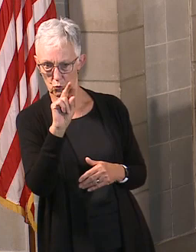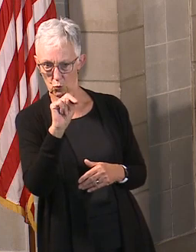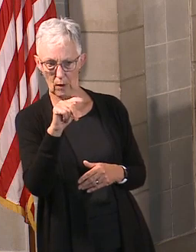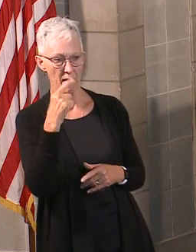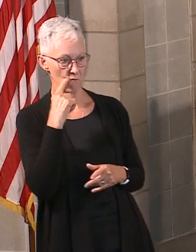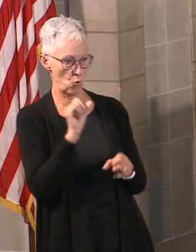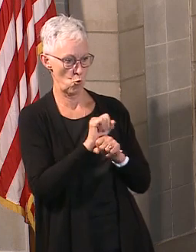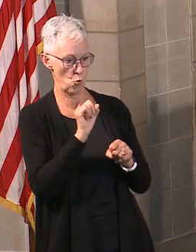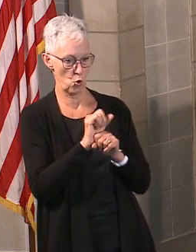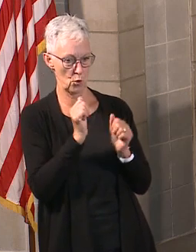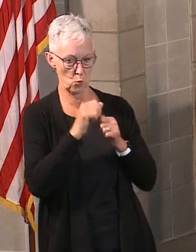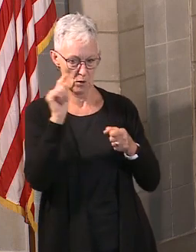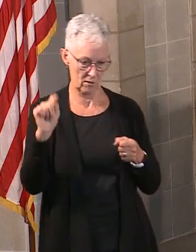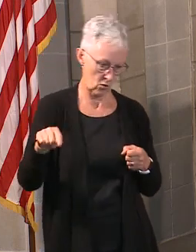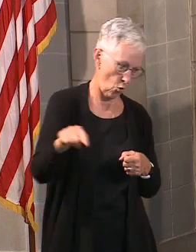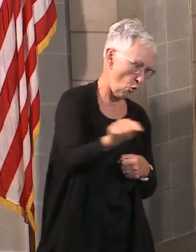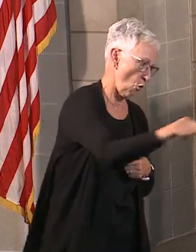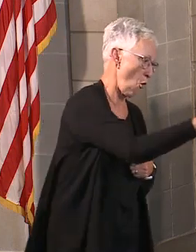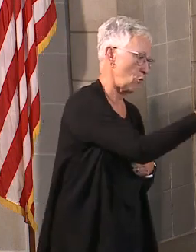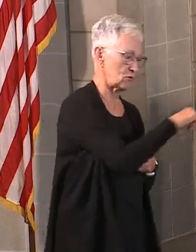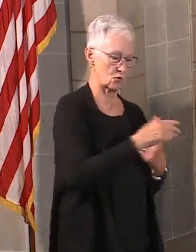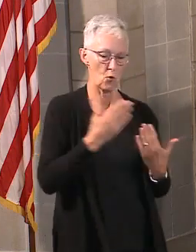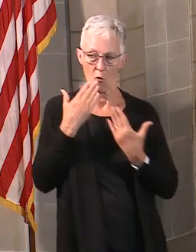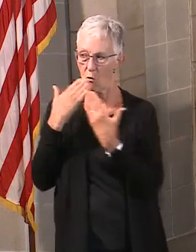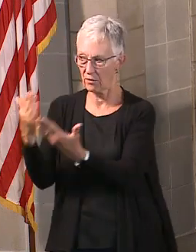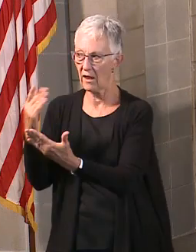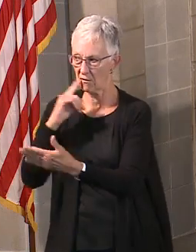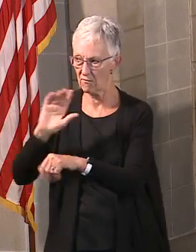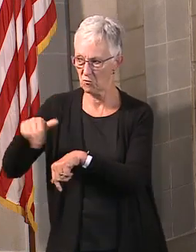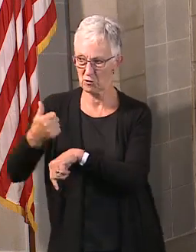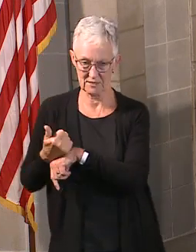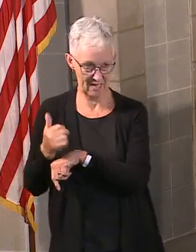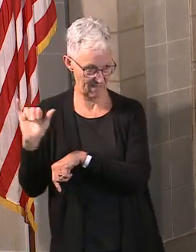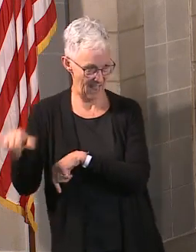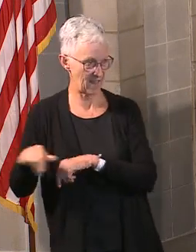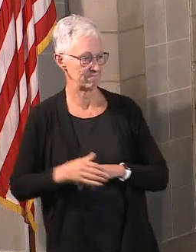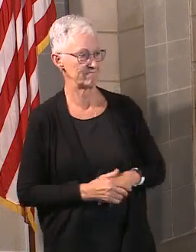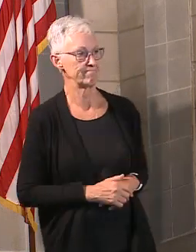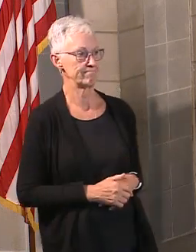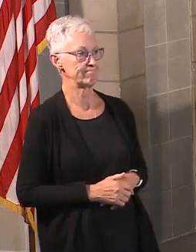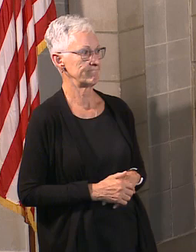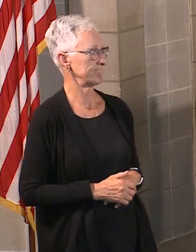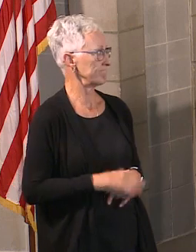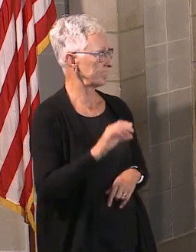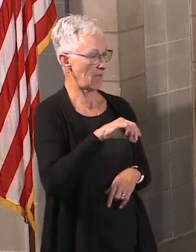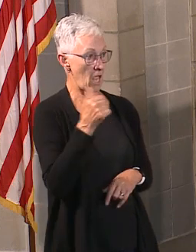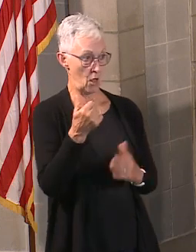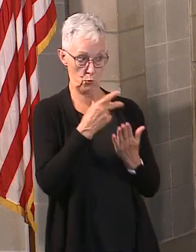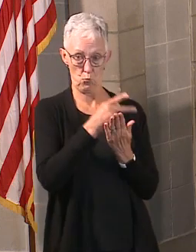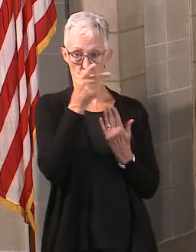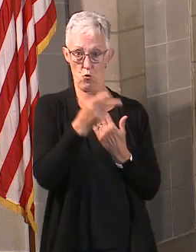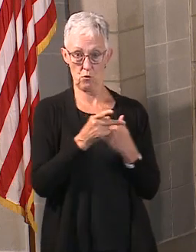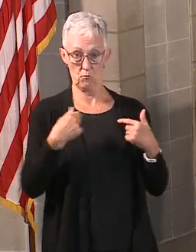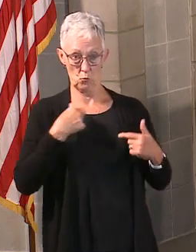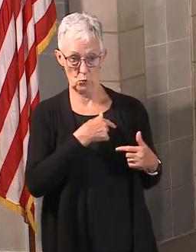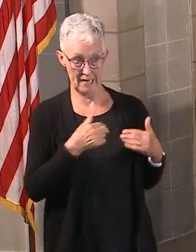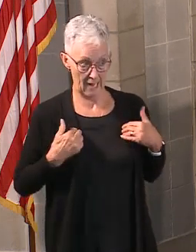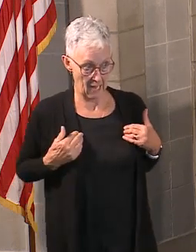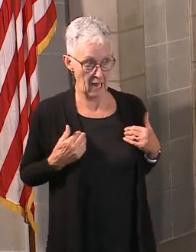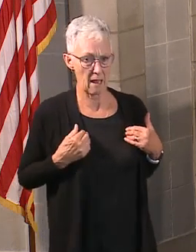working on this and getting this pulled together. One of the other programs that we have to be able to help